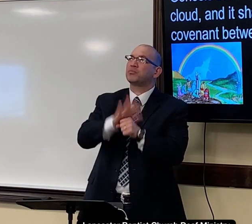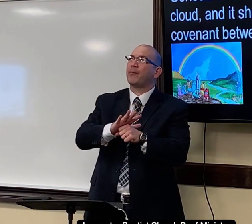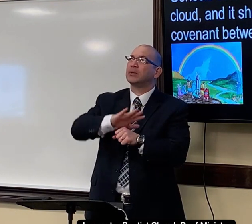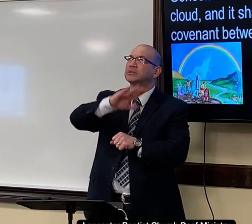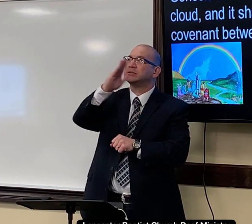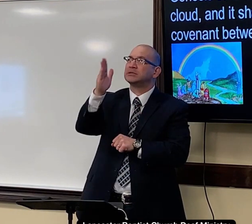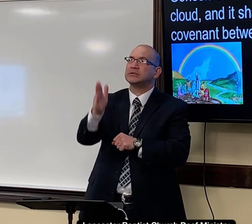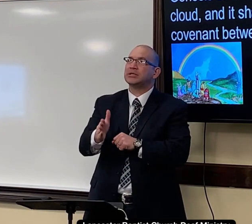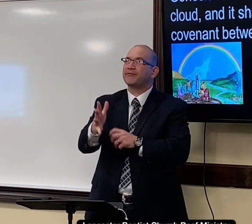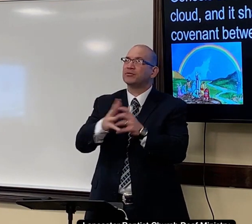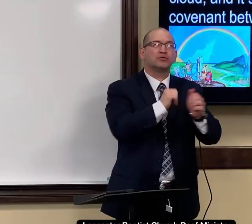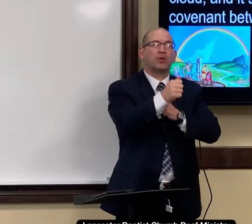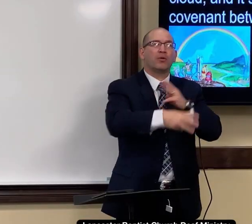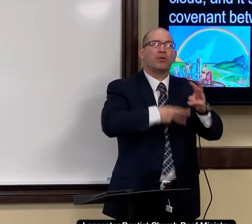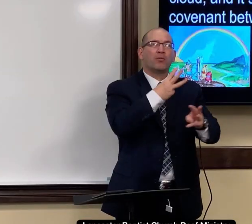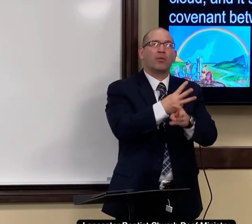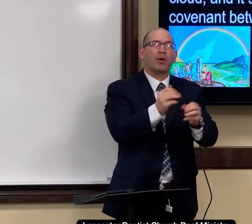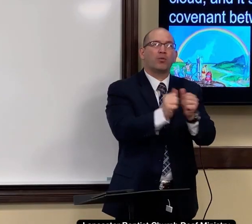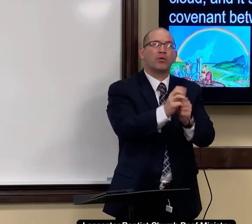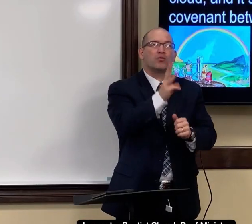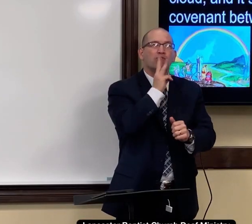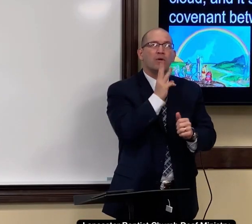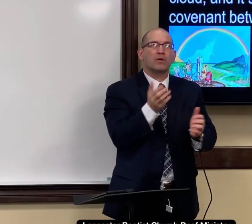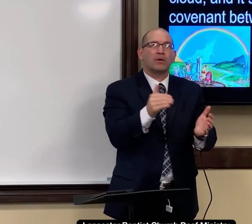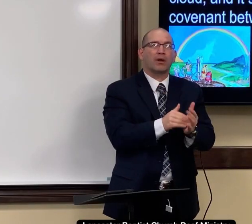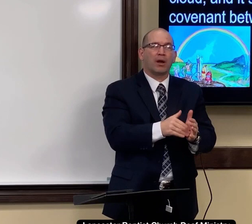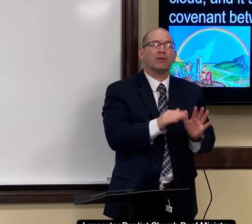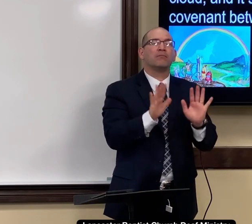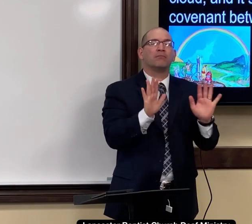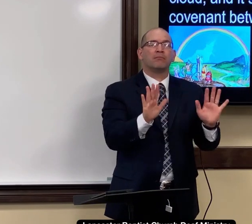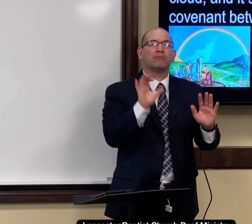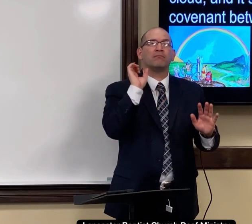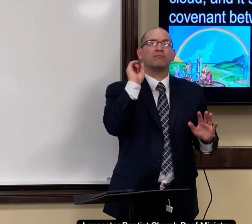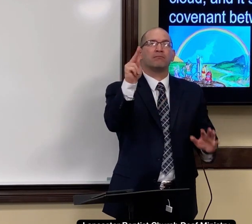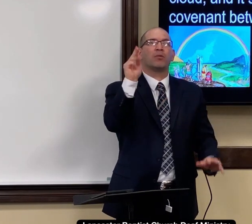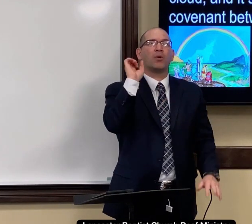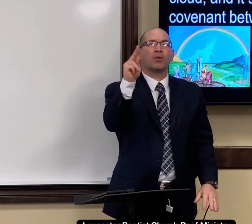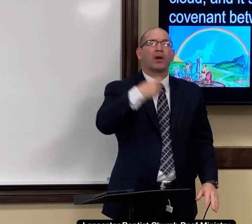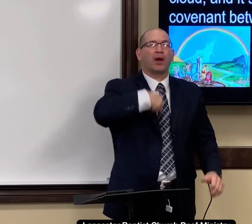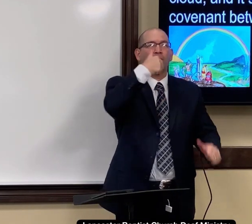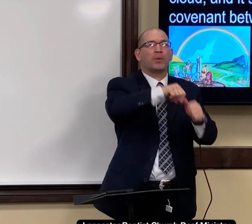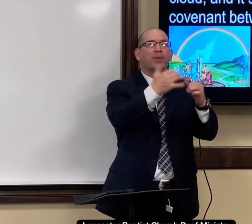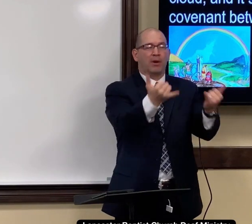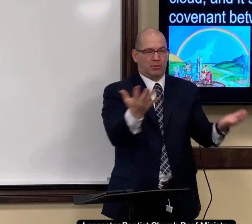remember god's promise his covenant to never destroy the world with water again